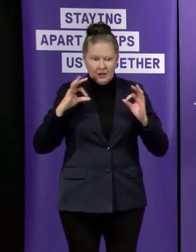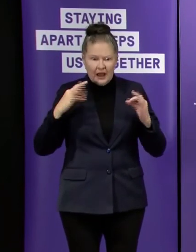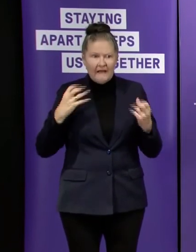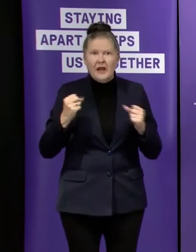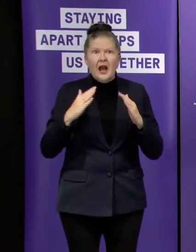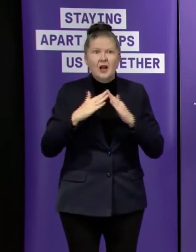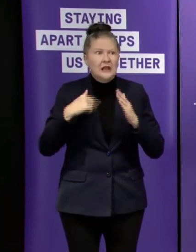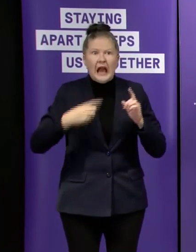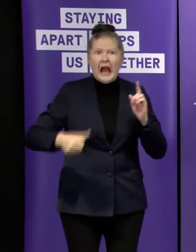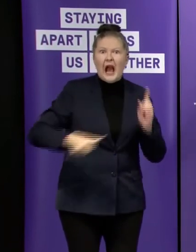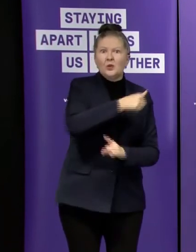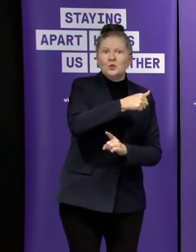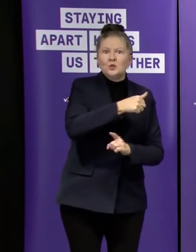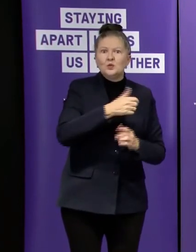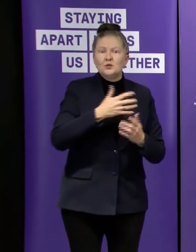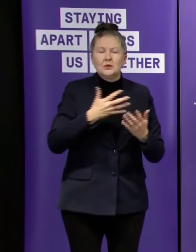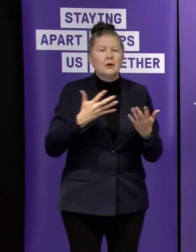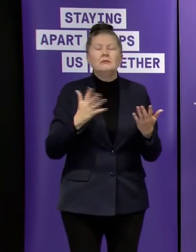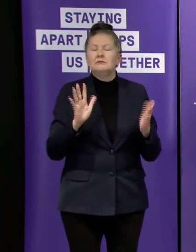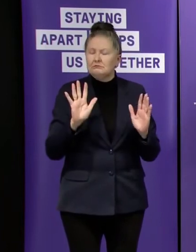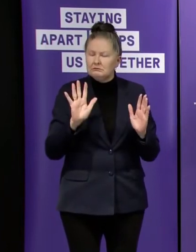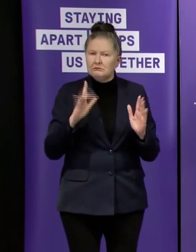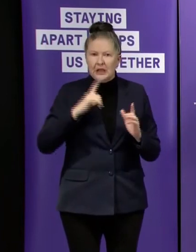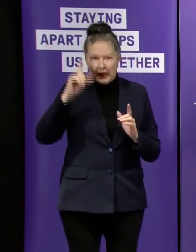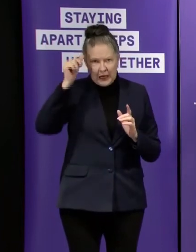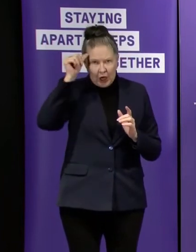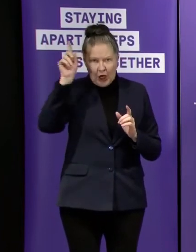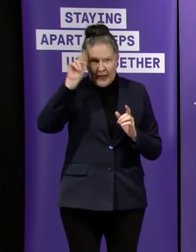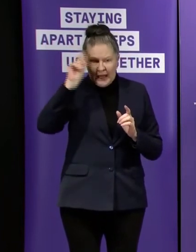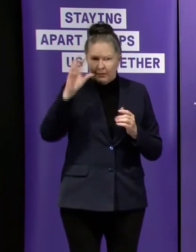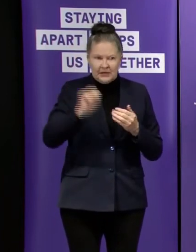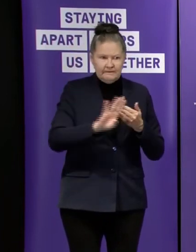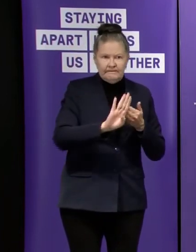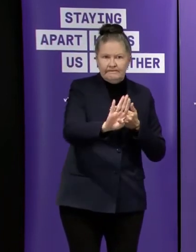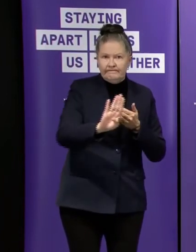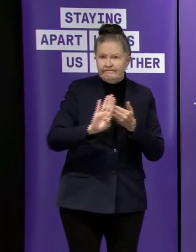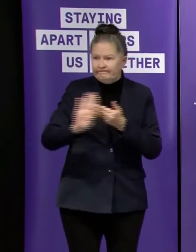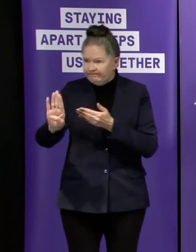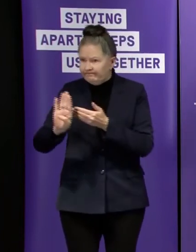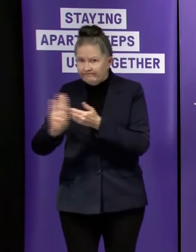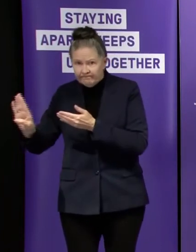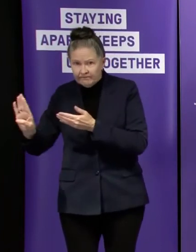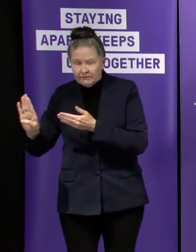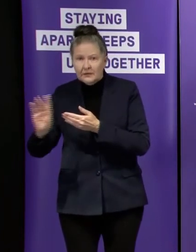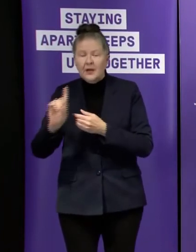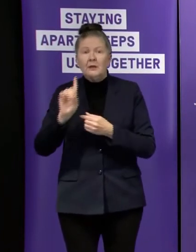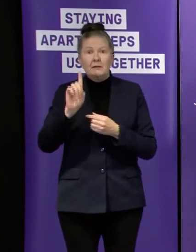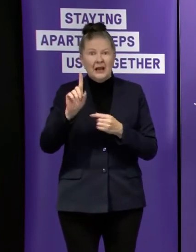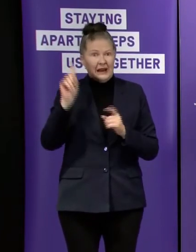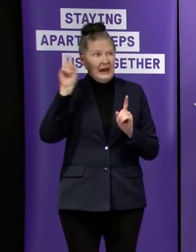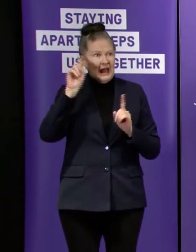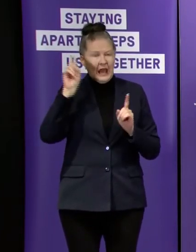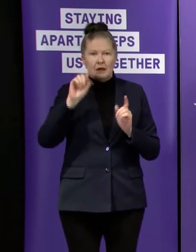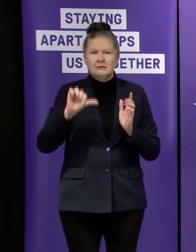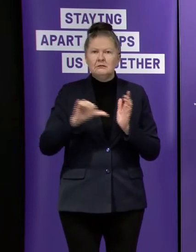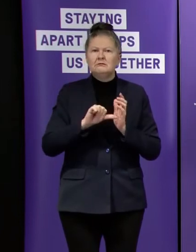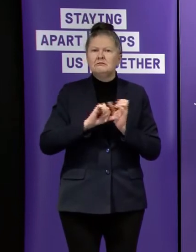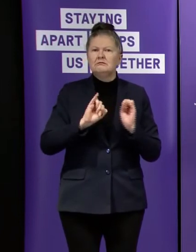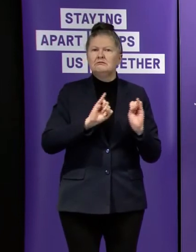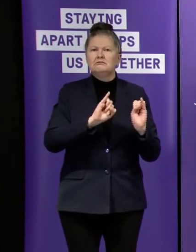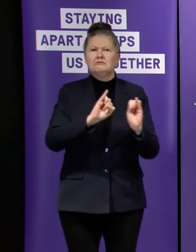given the uh circumstances around social distancing but also the associated economic consequences